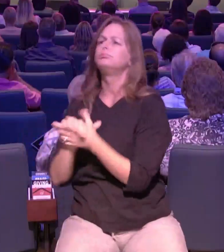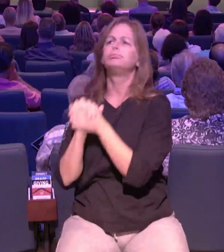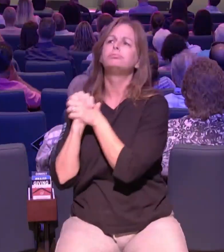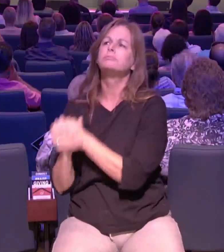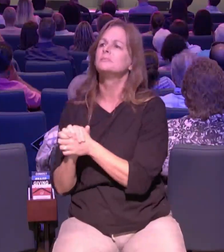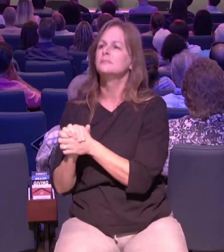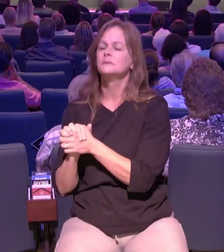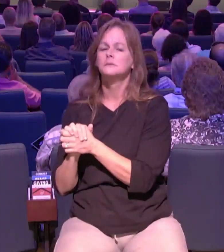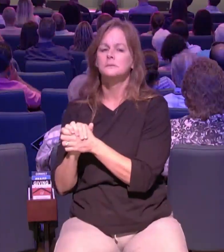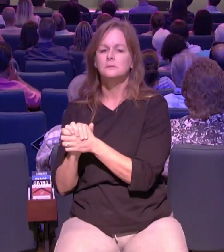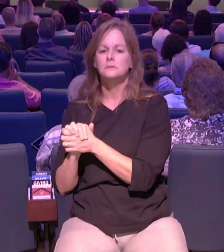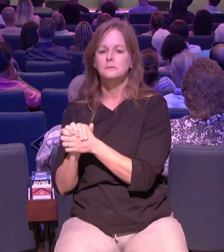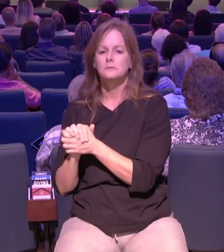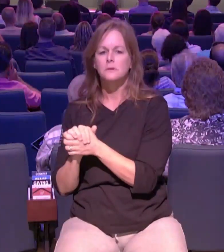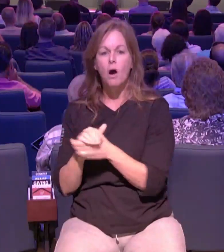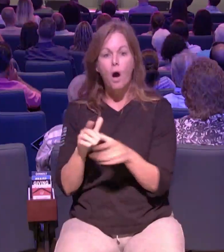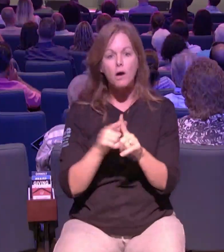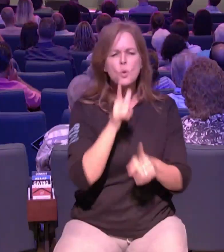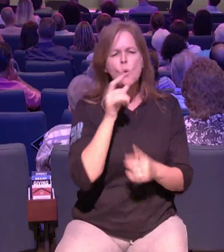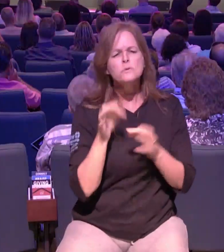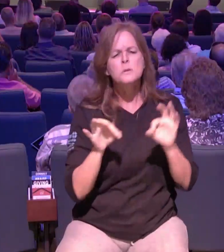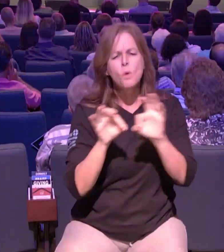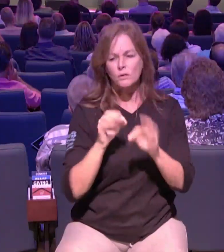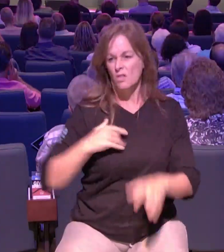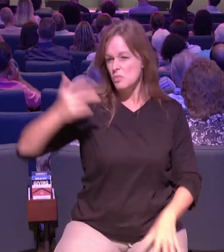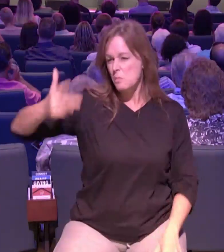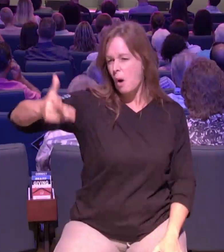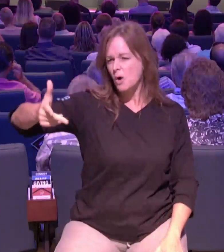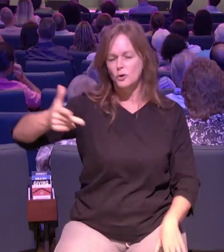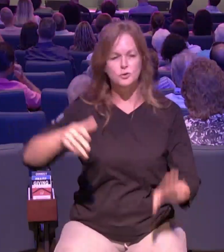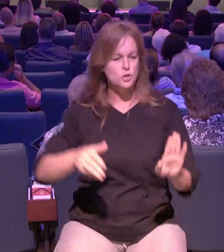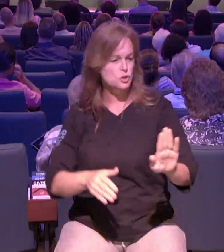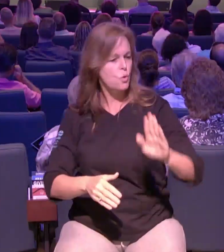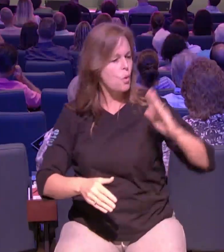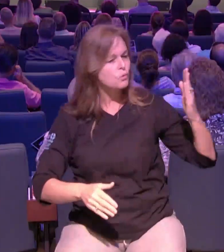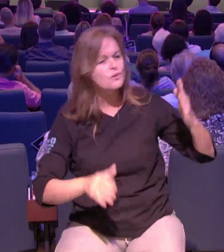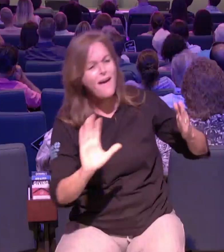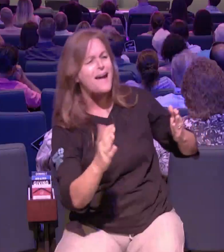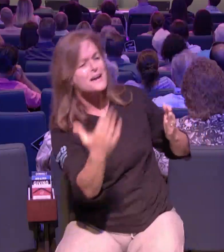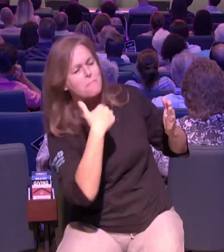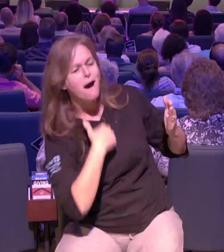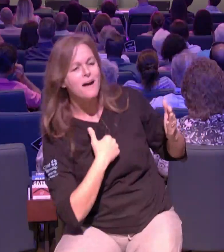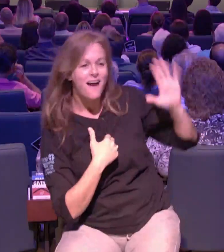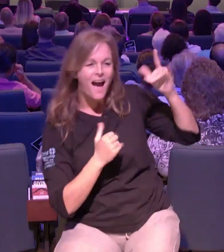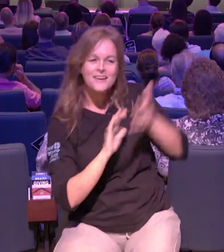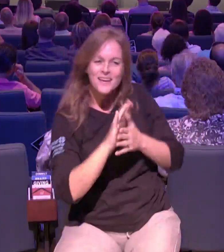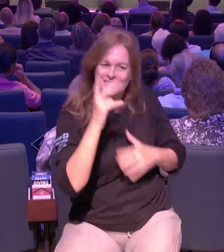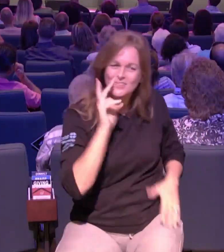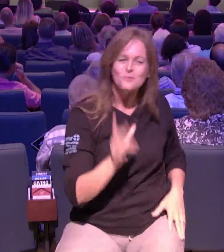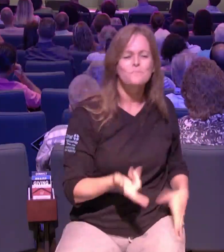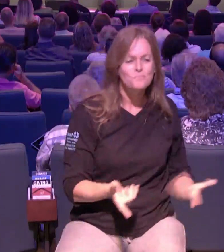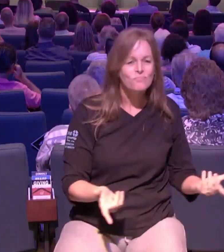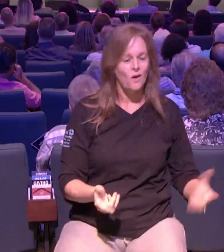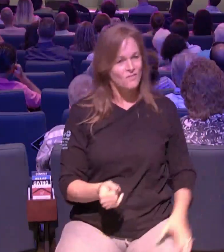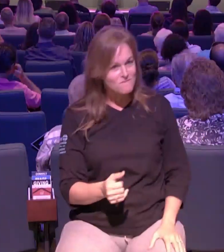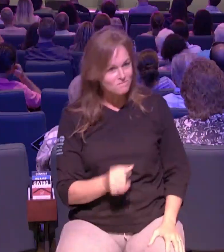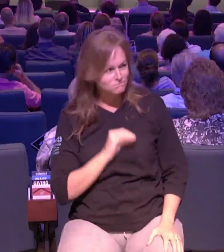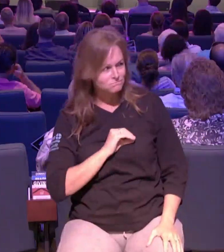lot attendant every greeter every person holding the door every person smiling that every one of you doing what god